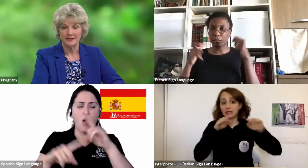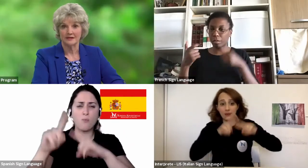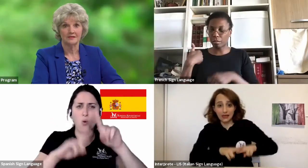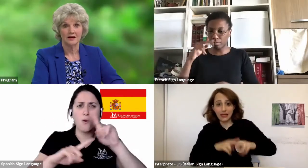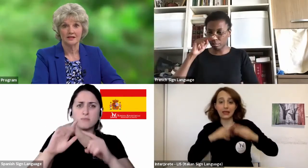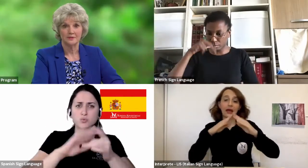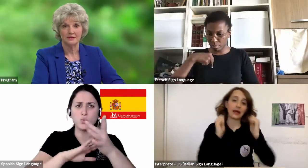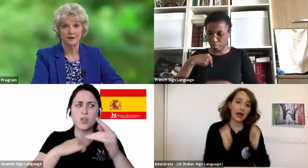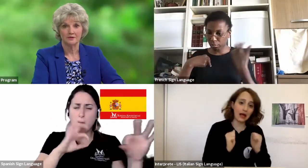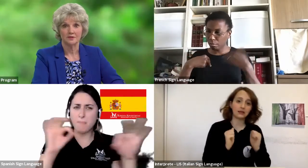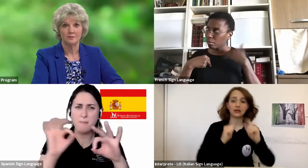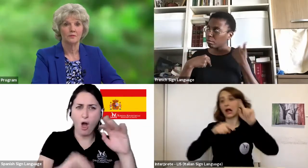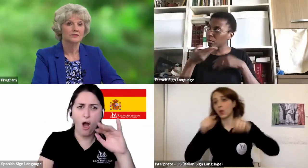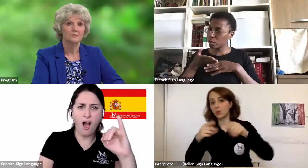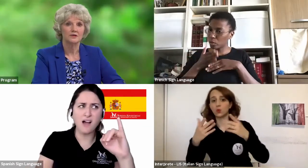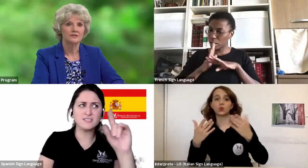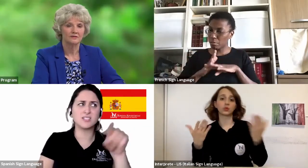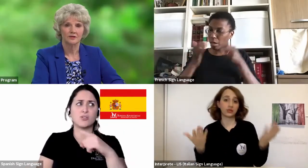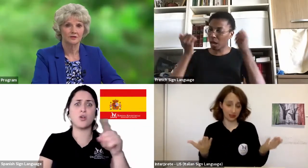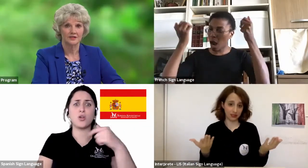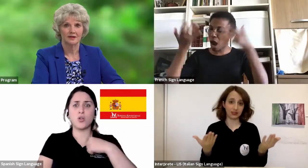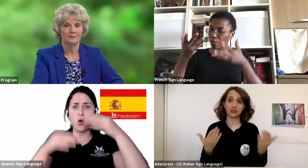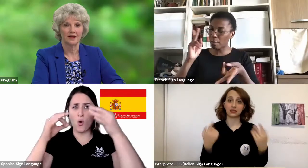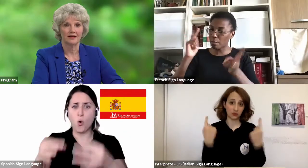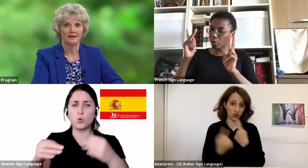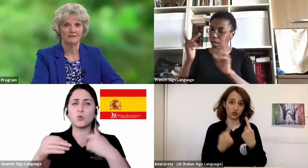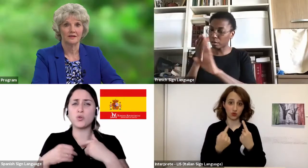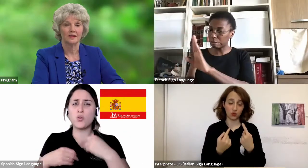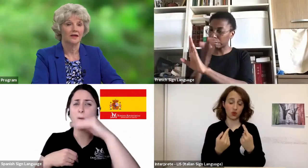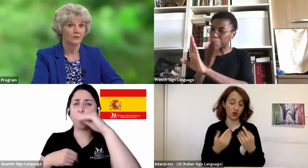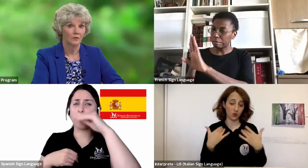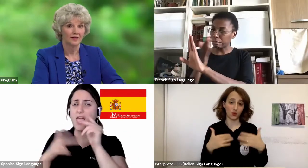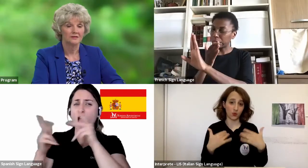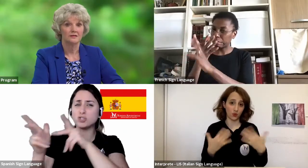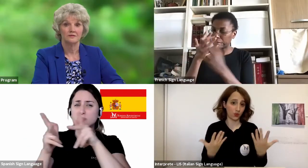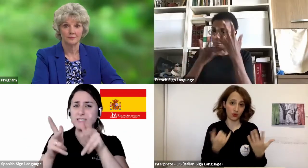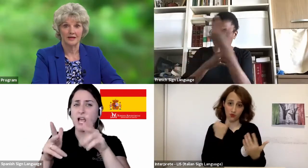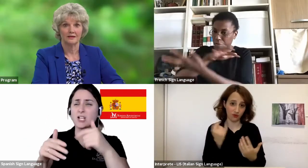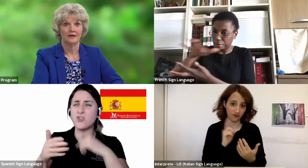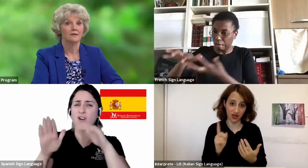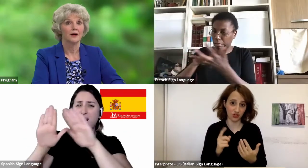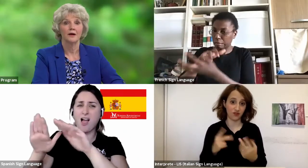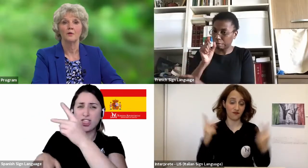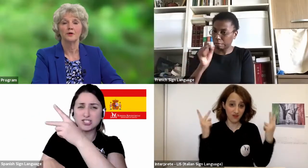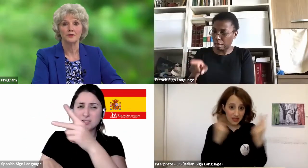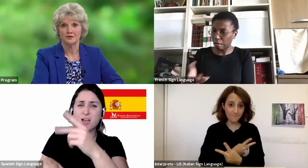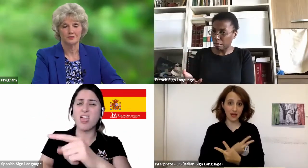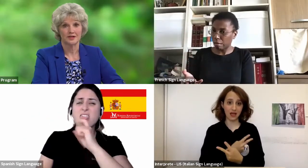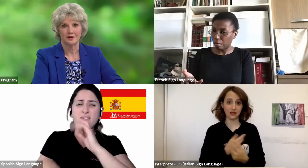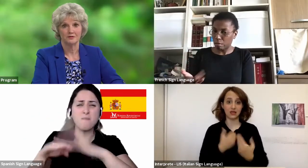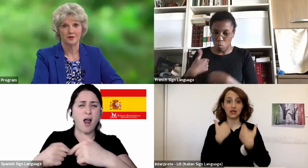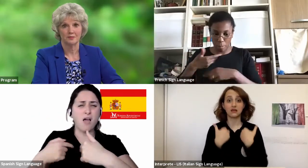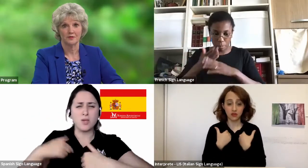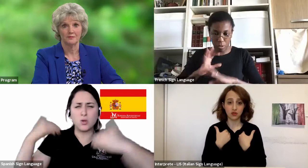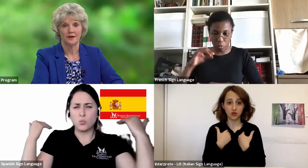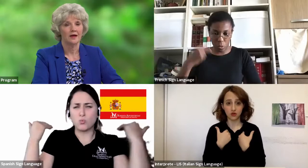that I spent in the hospital in Belgium was the most difficult time in my life. It was, for me, my own personal